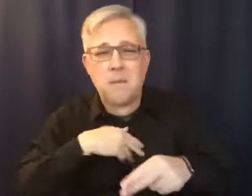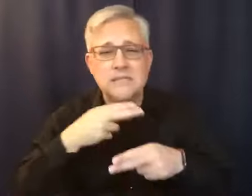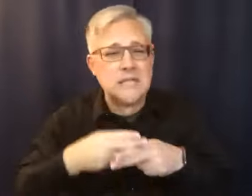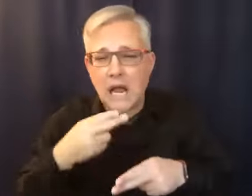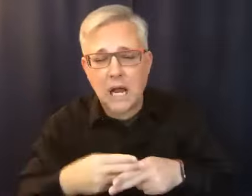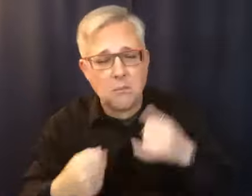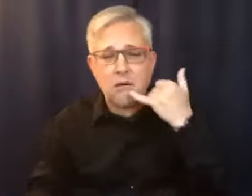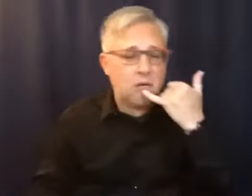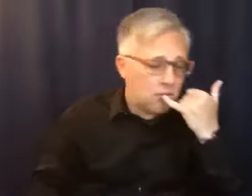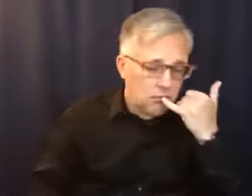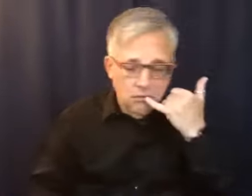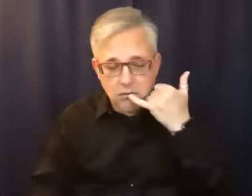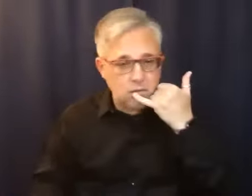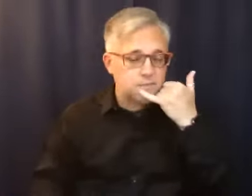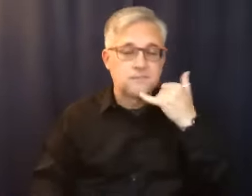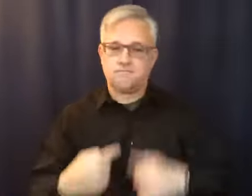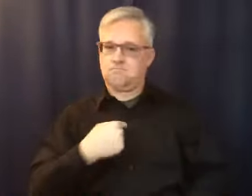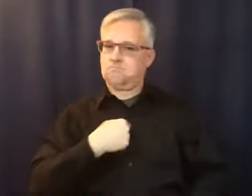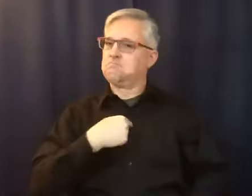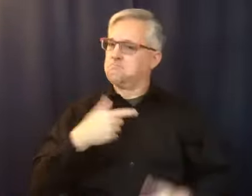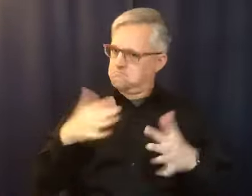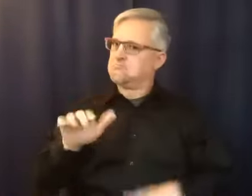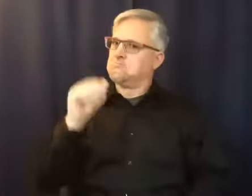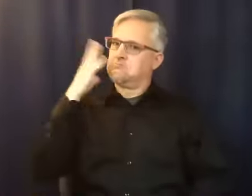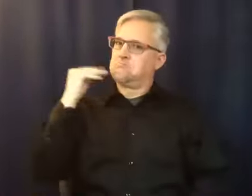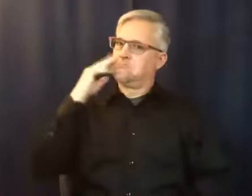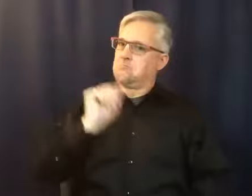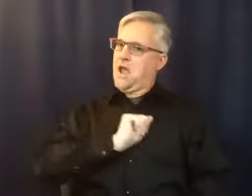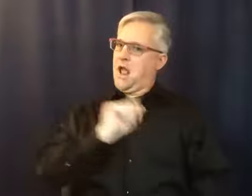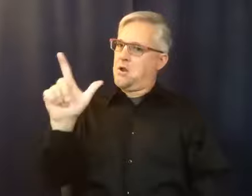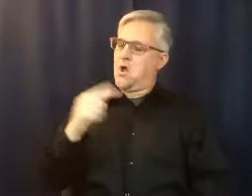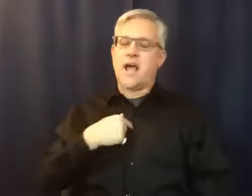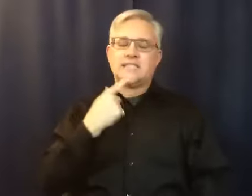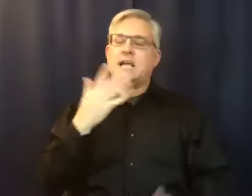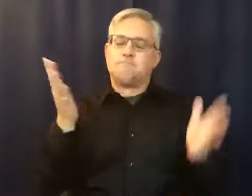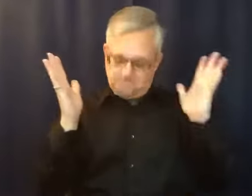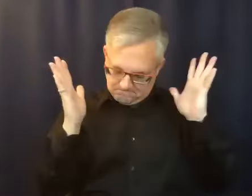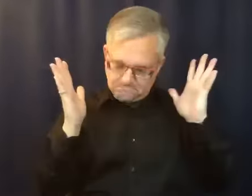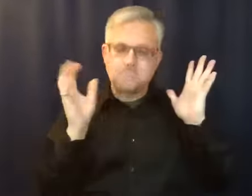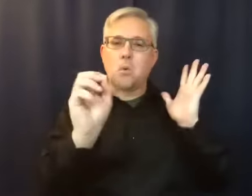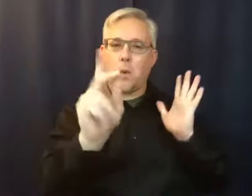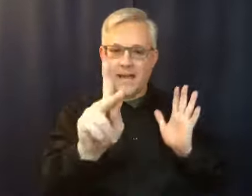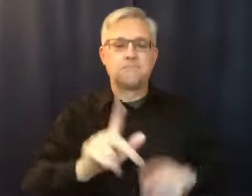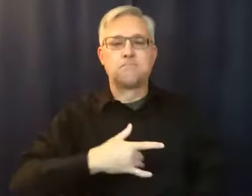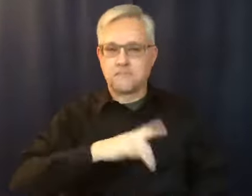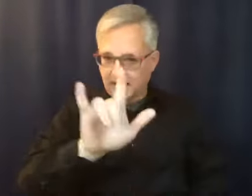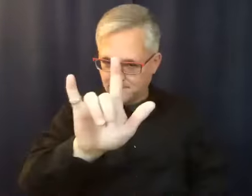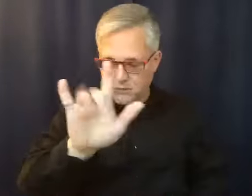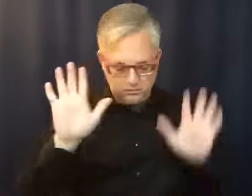And I, through my Al-Anon program, had just said, Okay, whatever, David. I love you. And David said, Mama, a